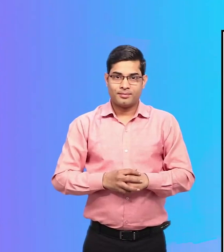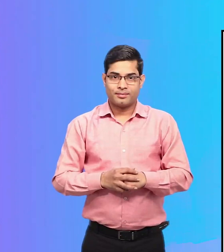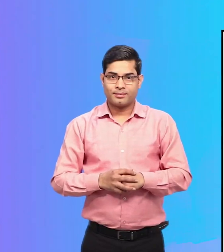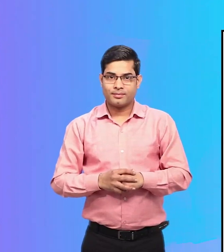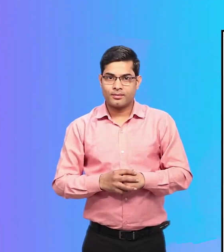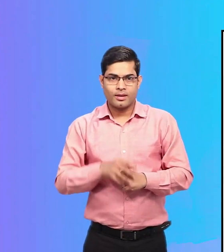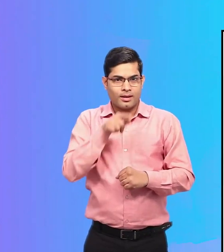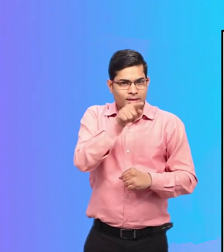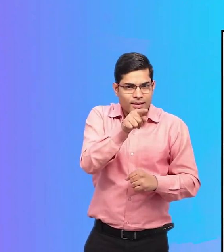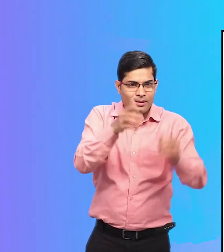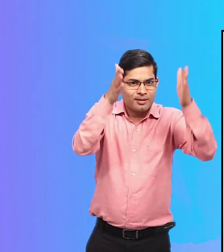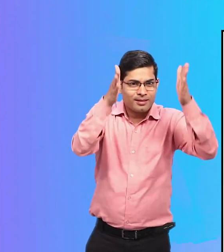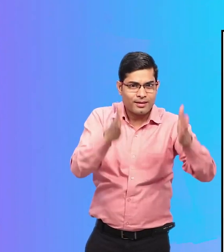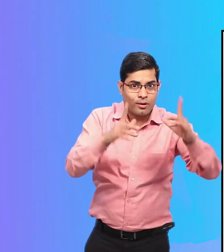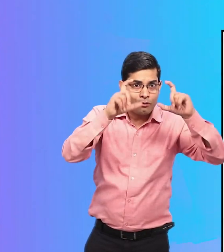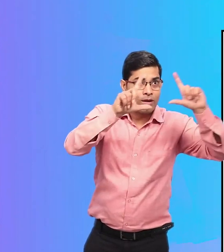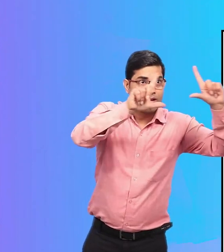There are three pictures in this frame.